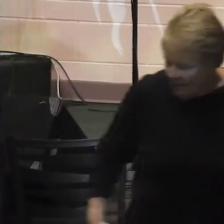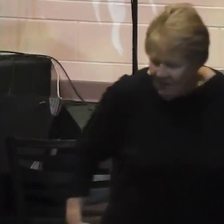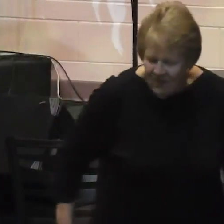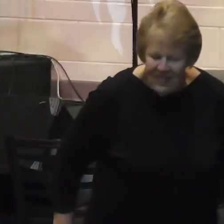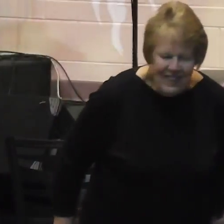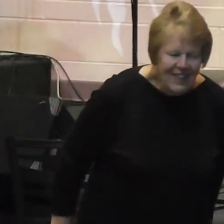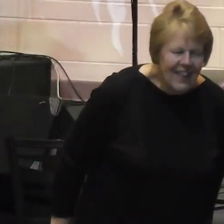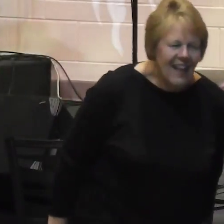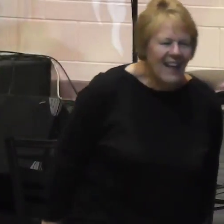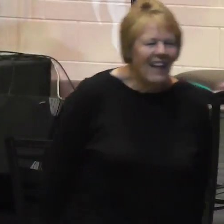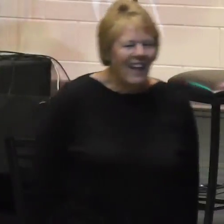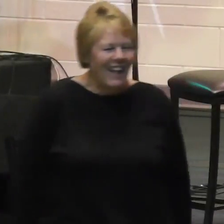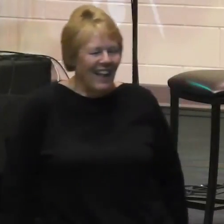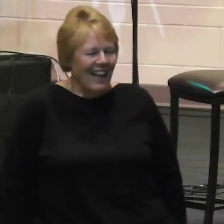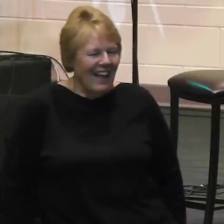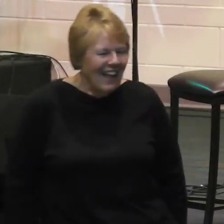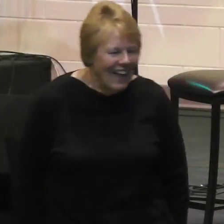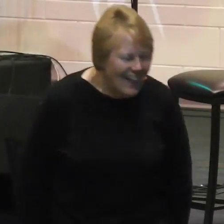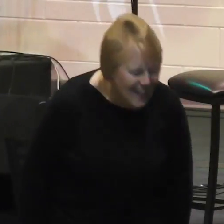All right.